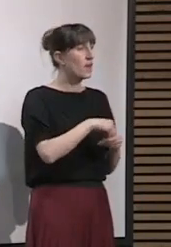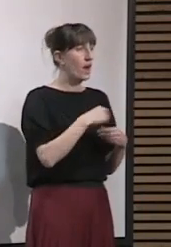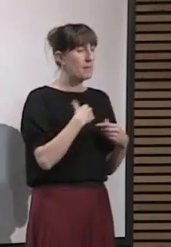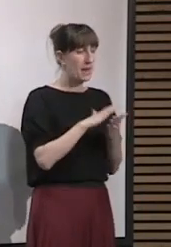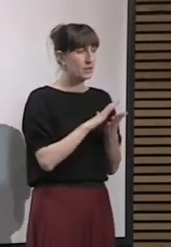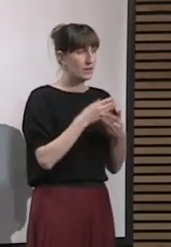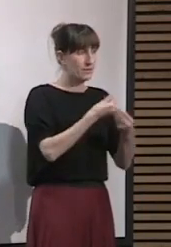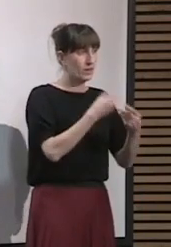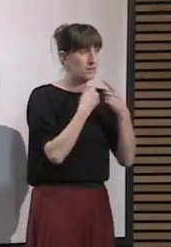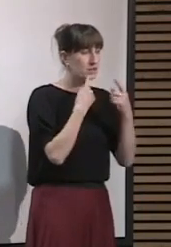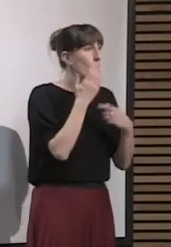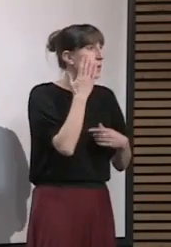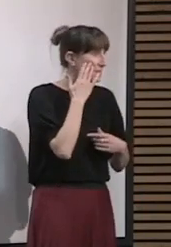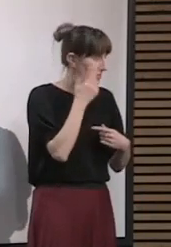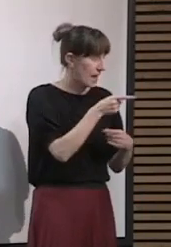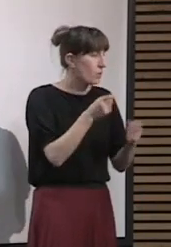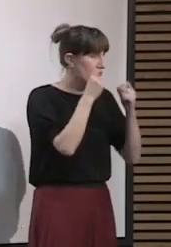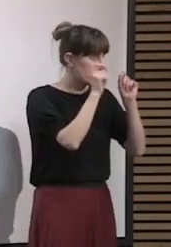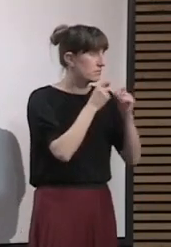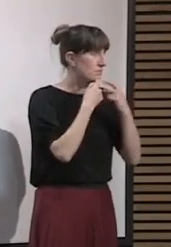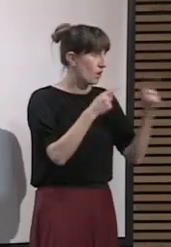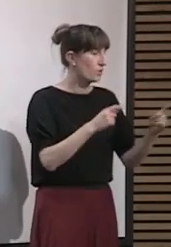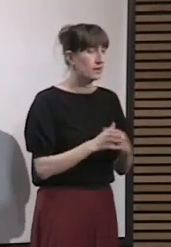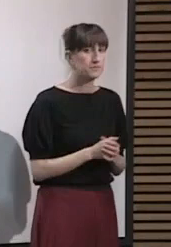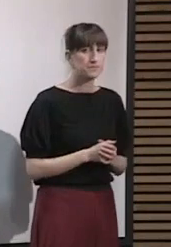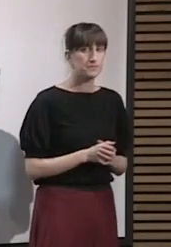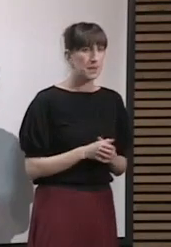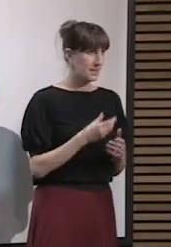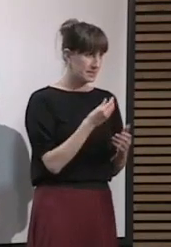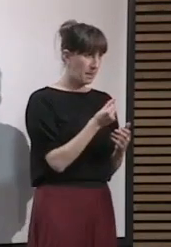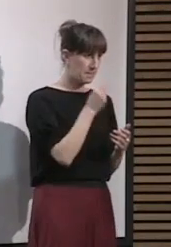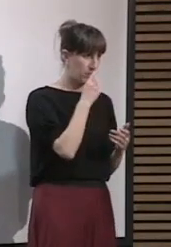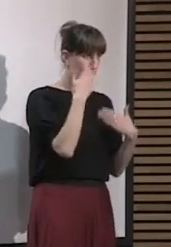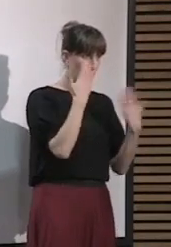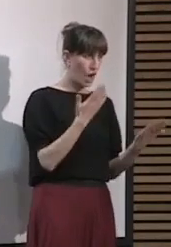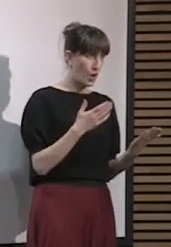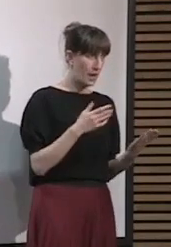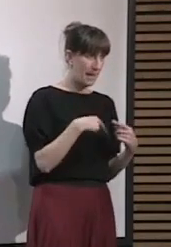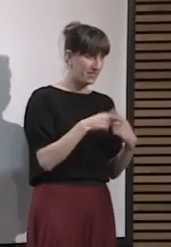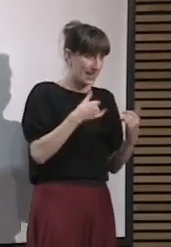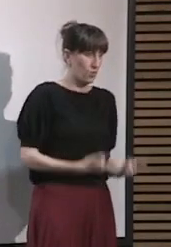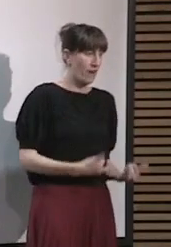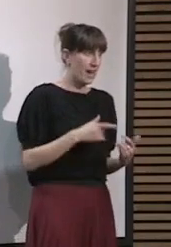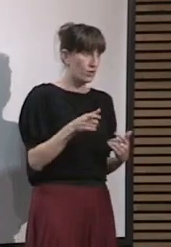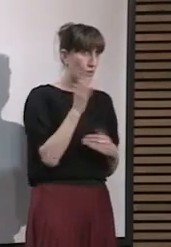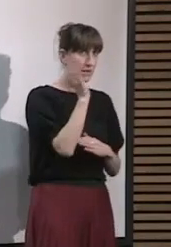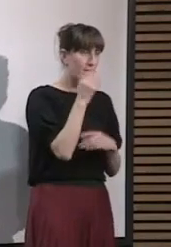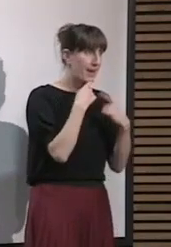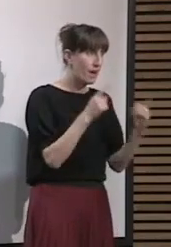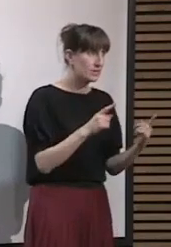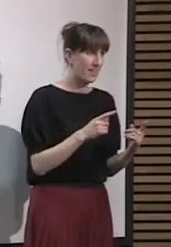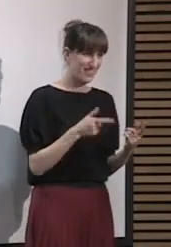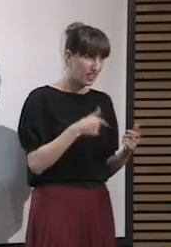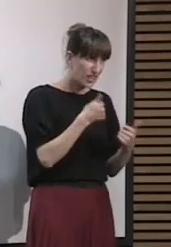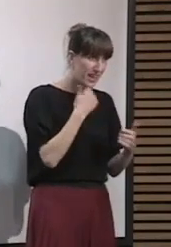acceptable that they didn't know? Well look I need to just go back and check that. I don't have that information right in front of Definitely Pakuranga College? Sorry I'll